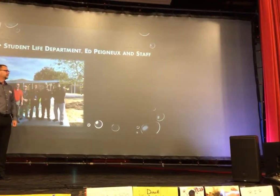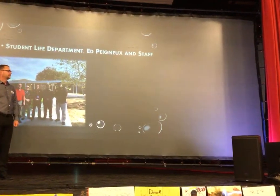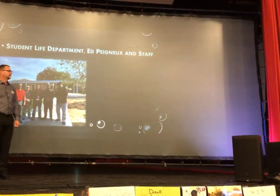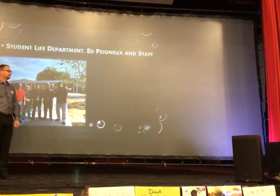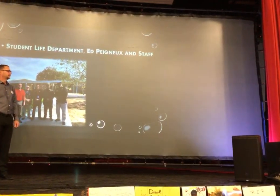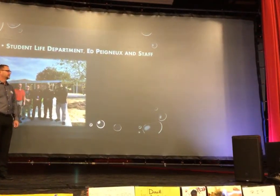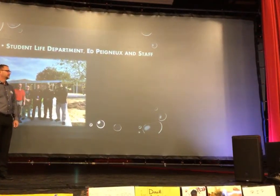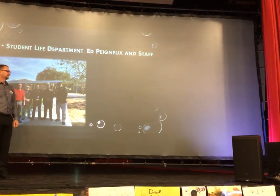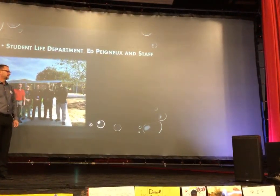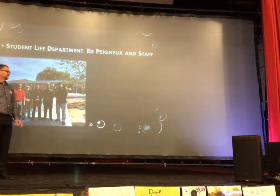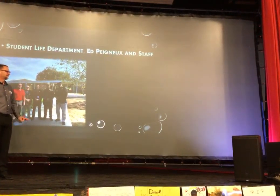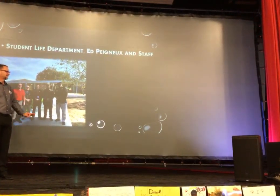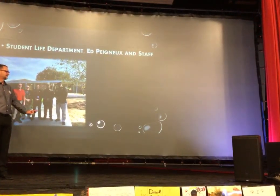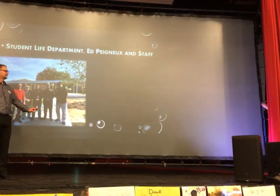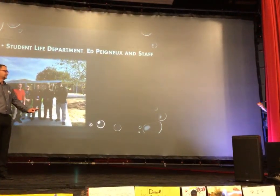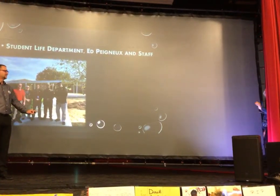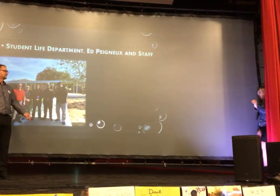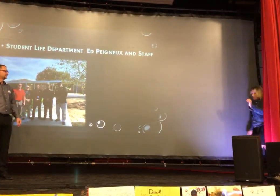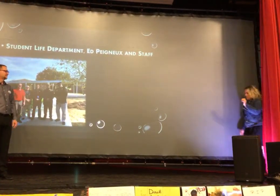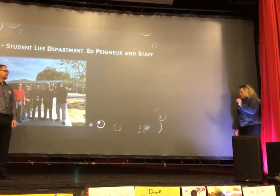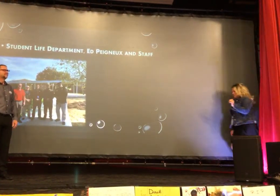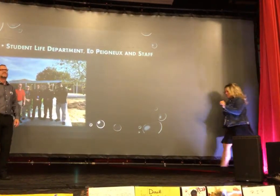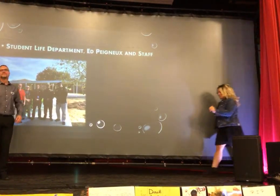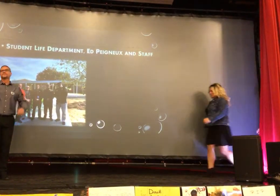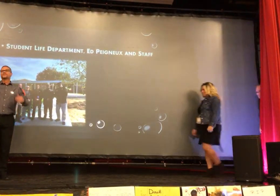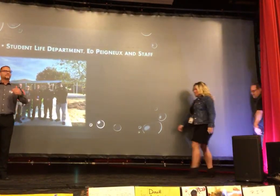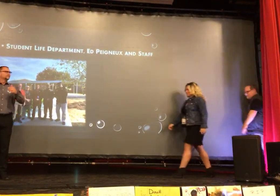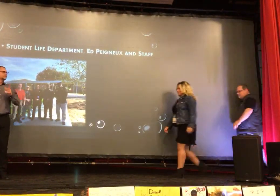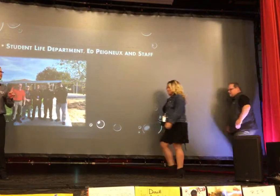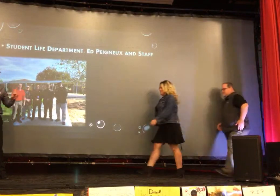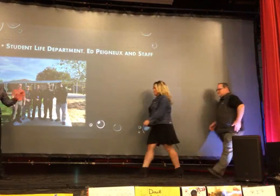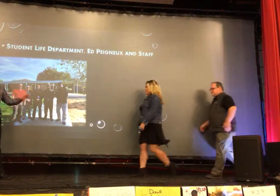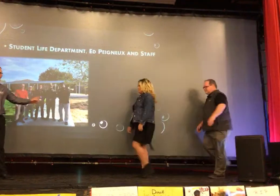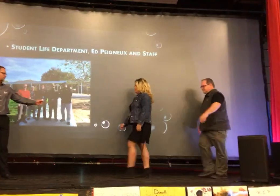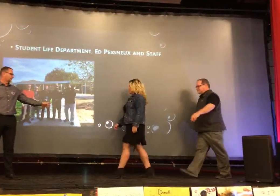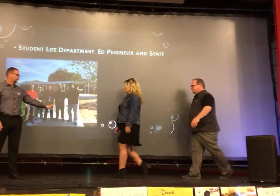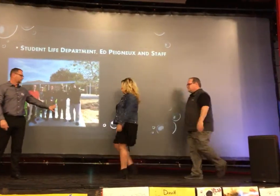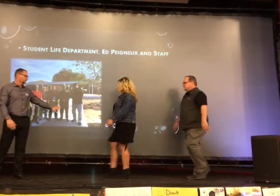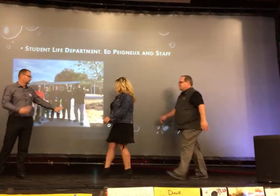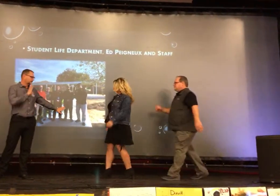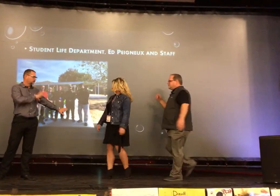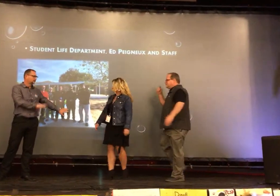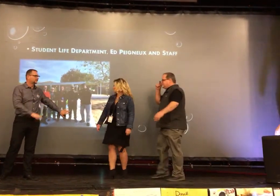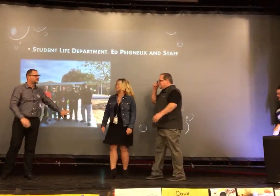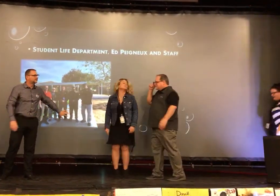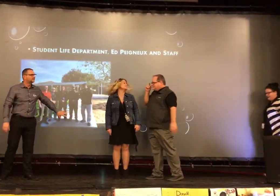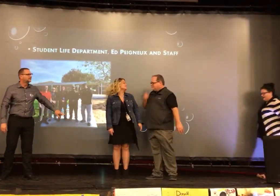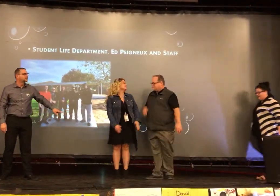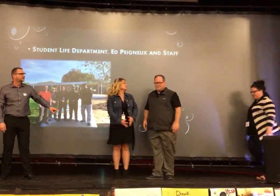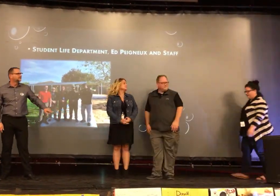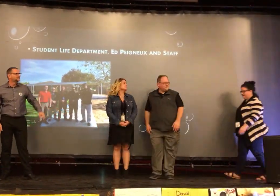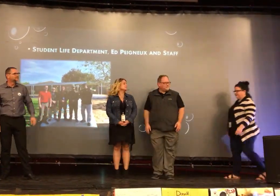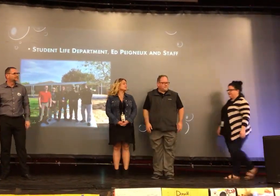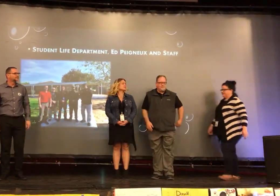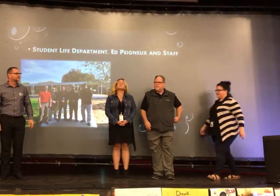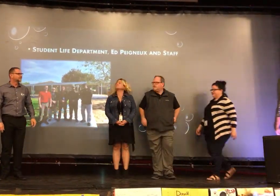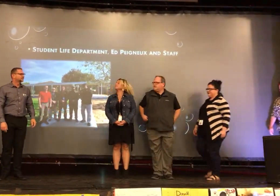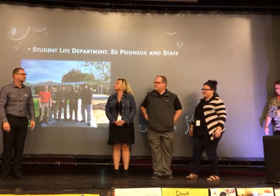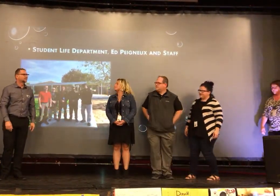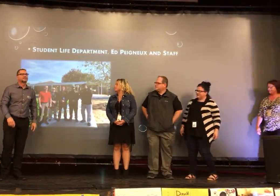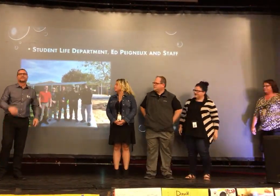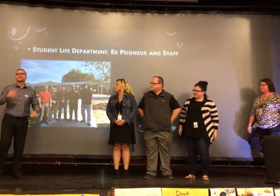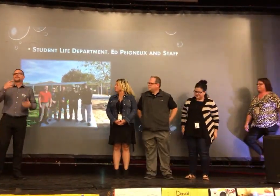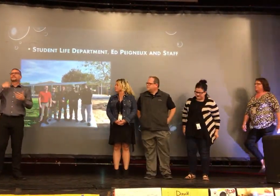of students. He is the best of his students.